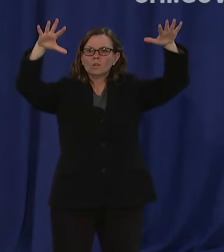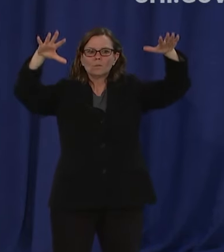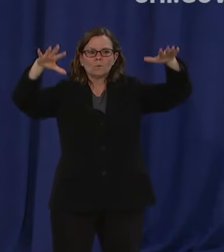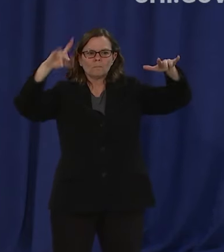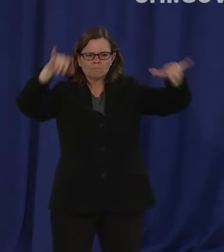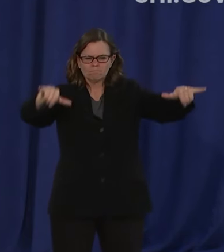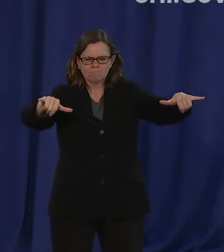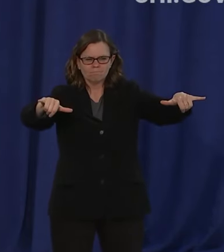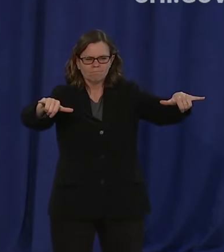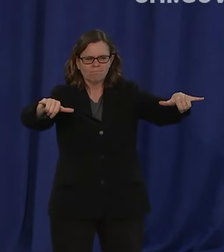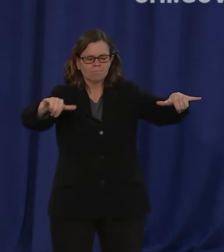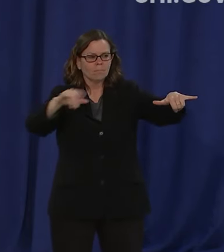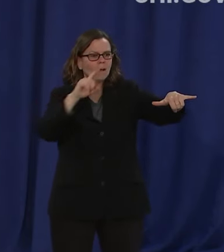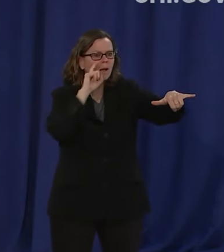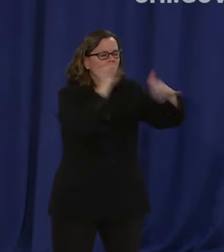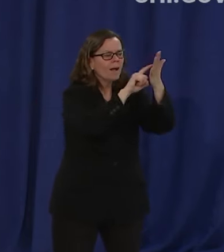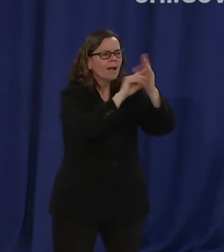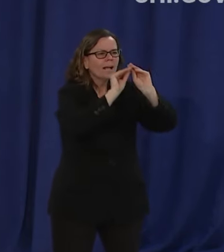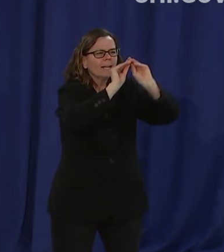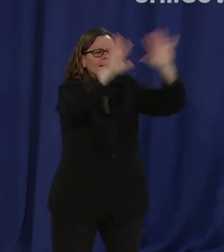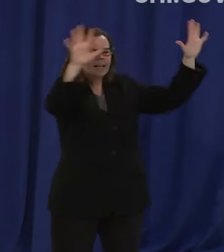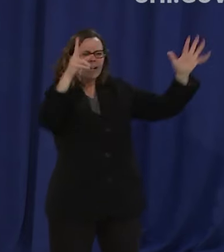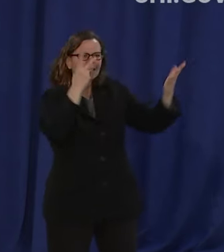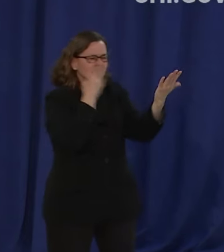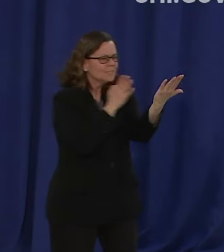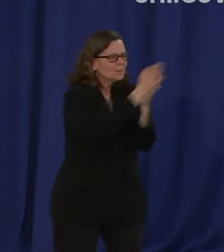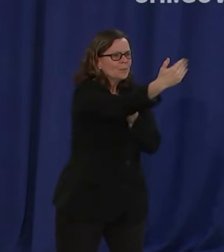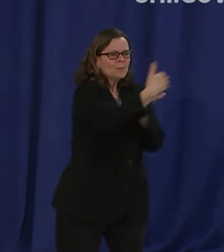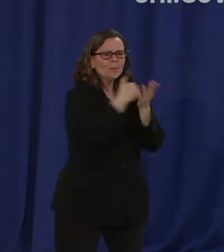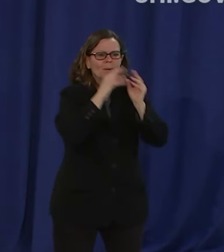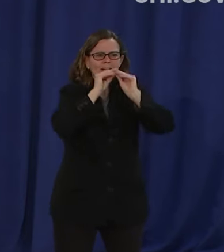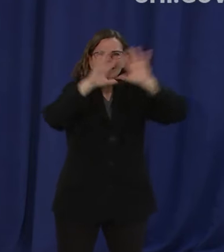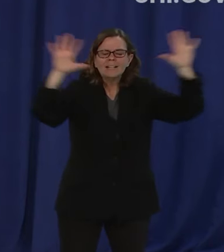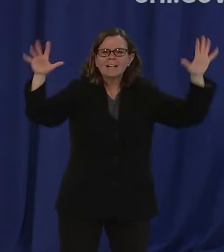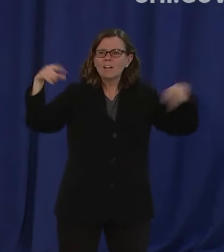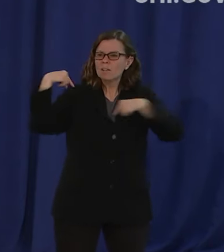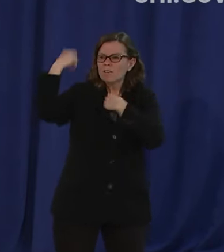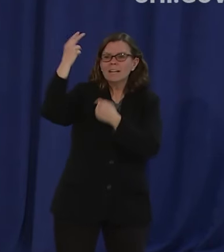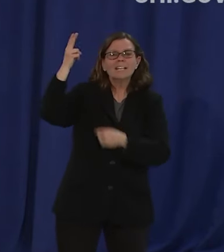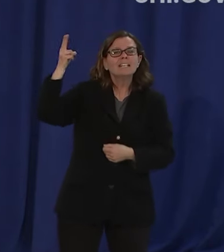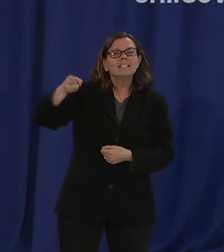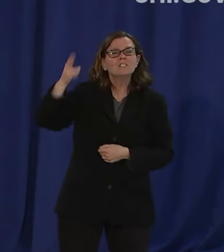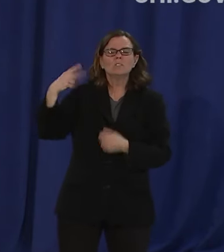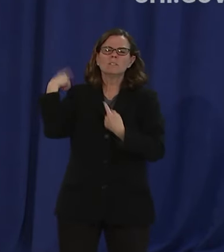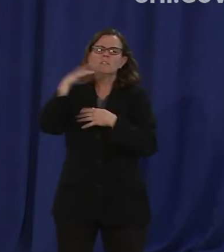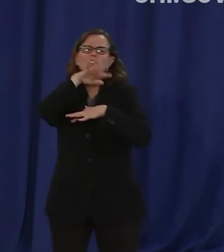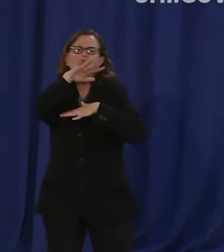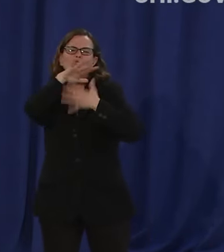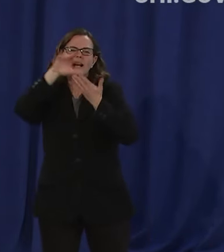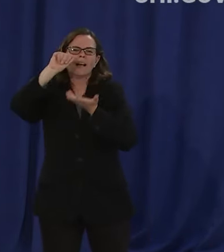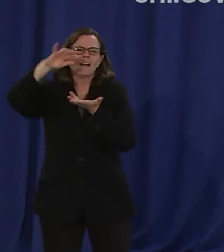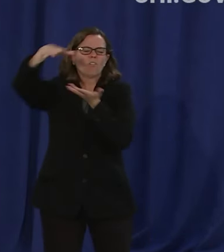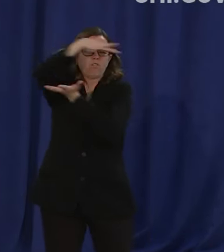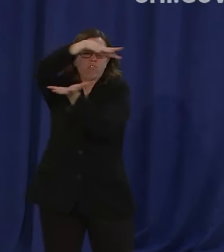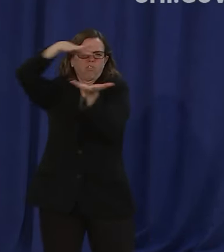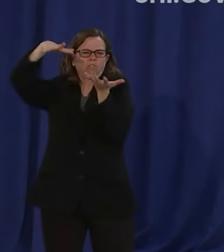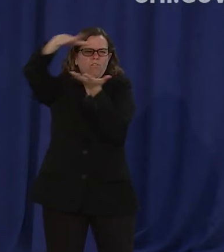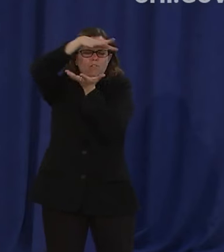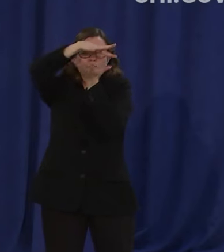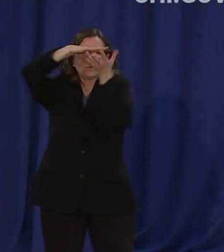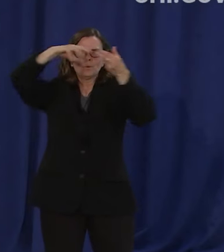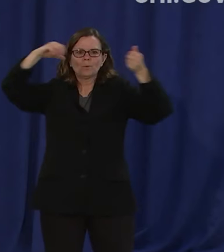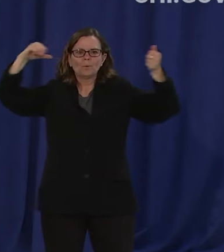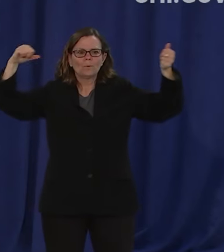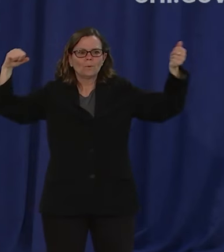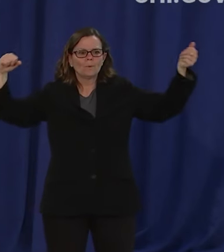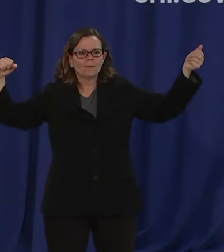in maybe decades I think this is a moment where we have to learn from the fact that we don't have as many cars on the